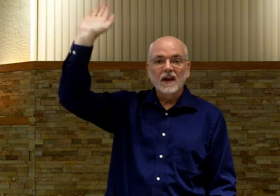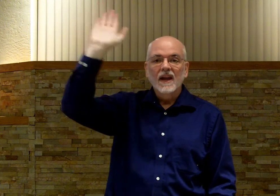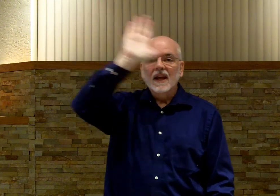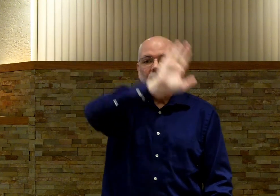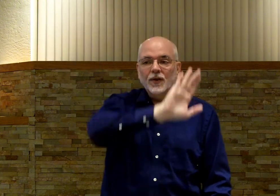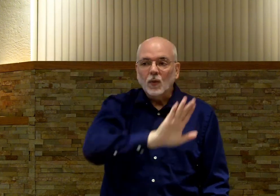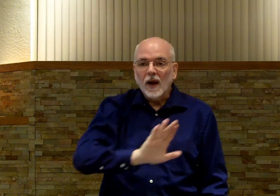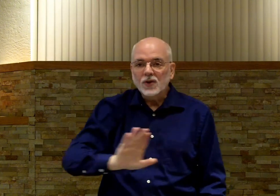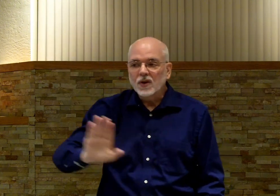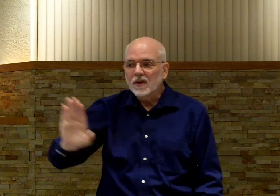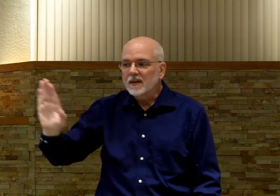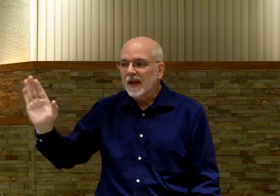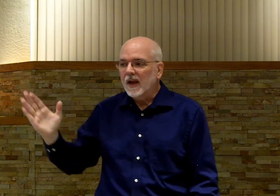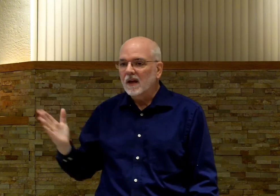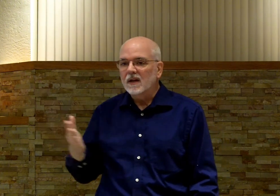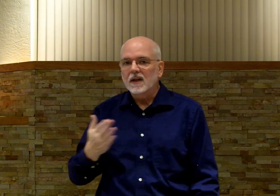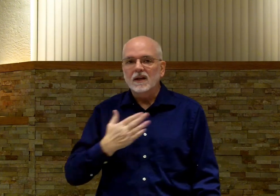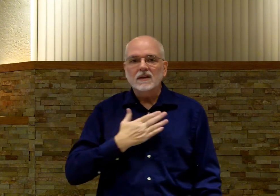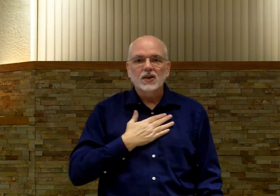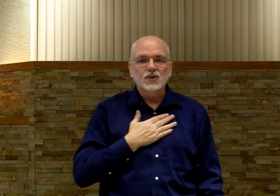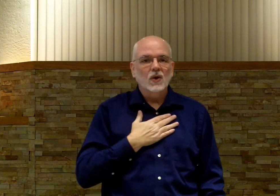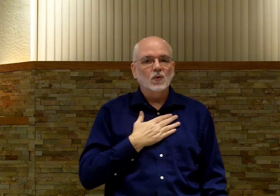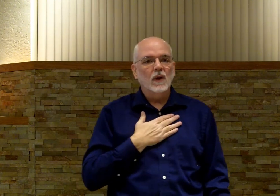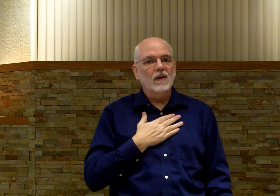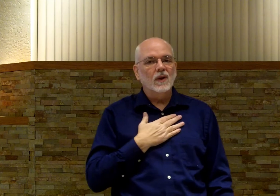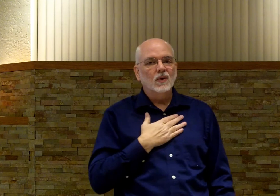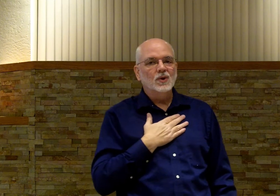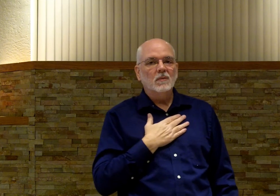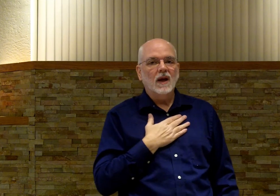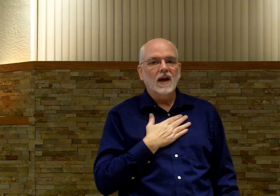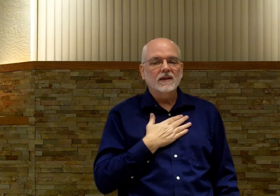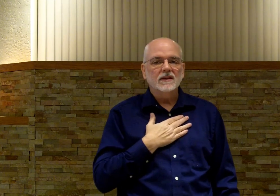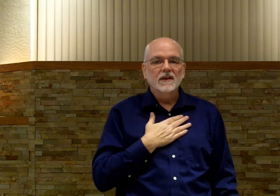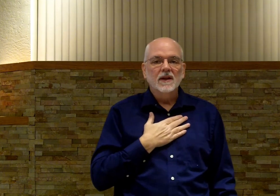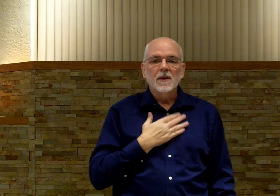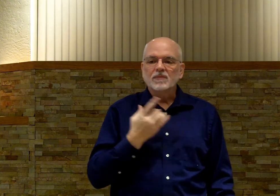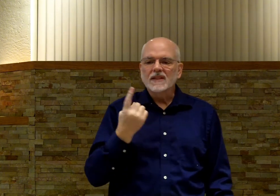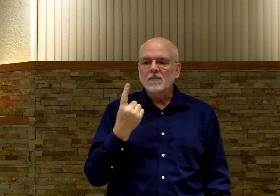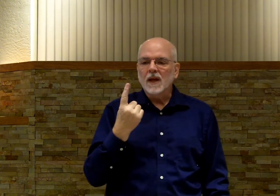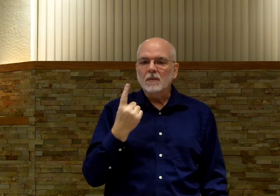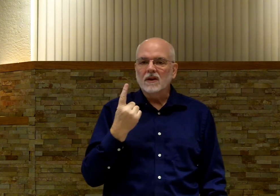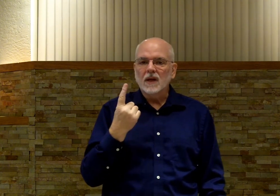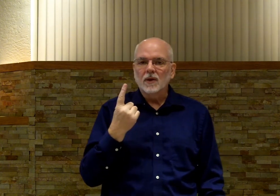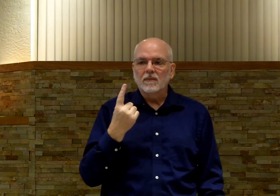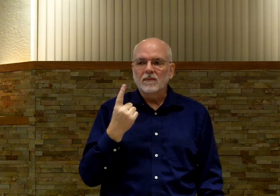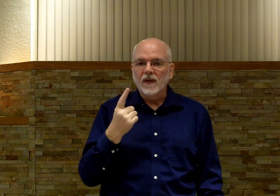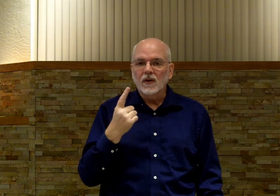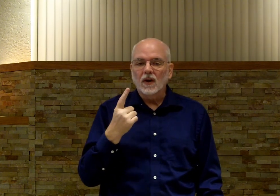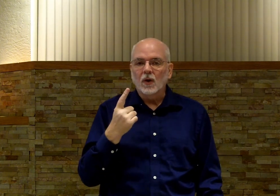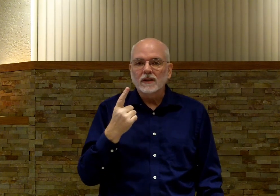The direction that the hand is shows where the ownership lies. The same thing could be done with a finger, only